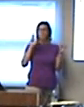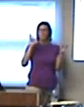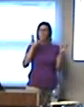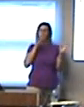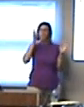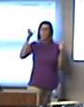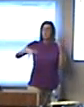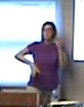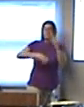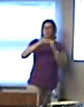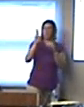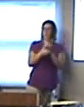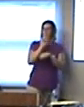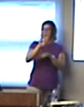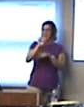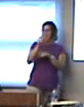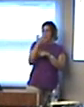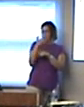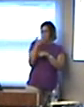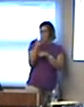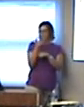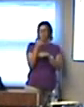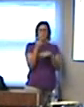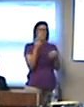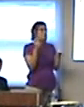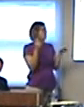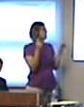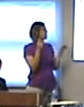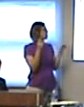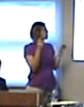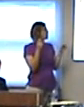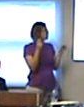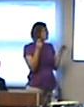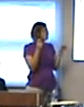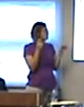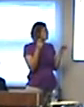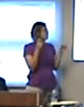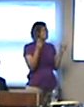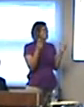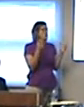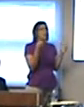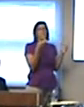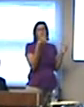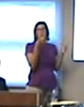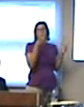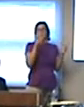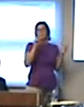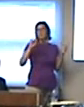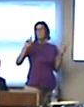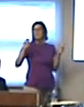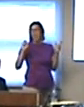using the county facility sales tax revenue with some rough draft district site plans.